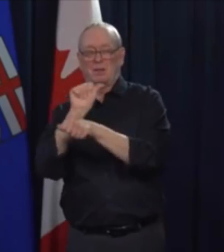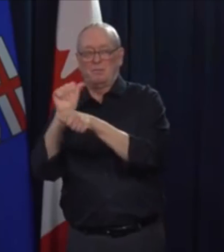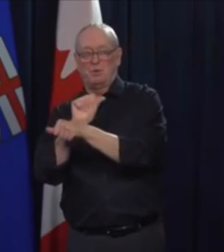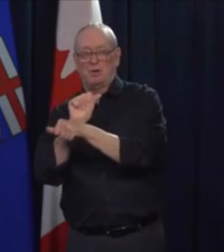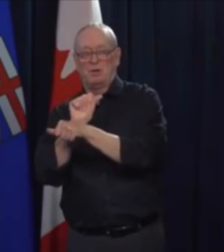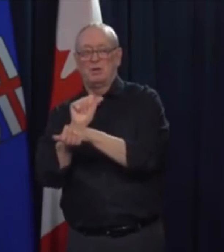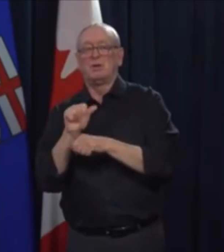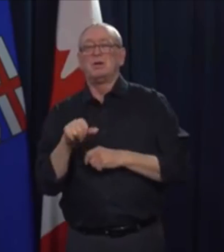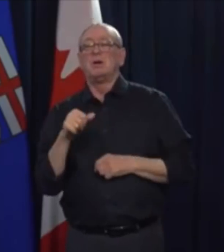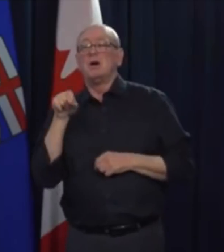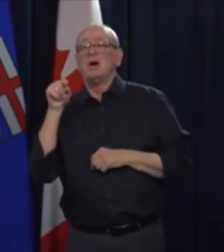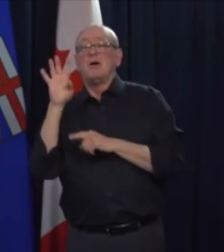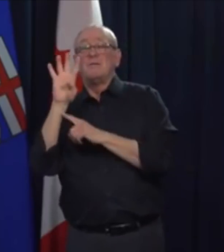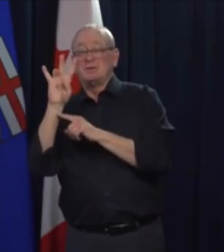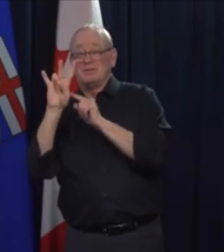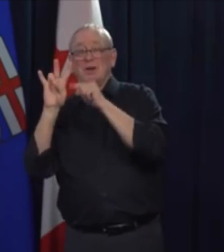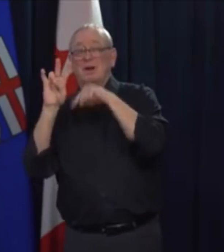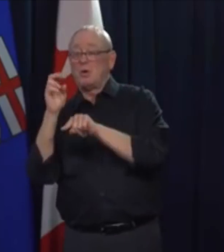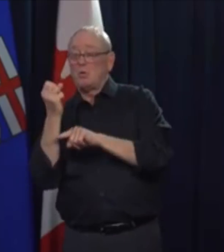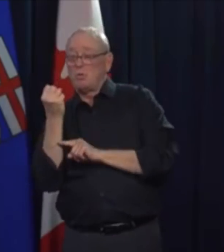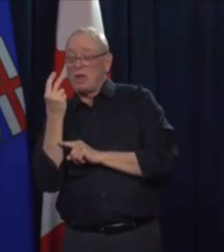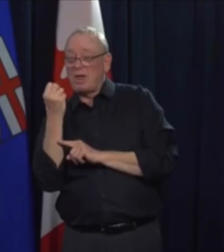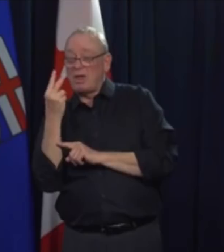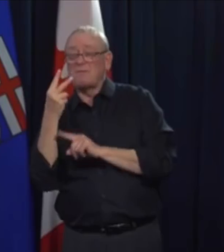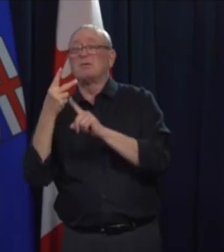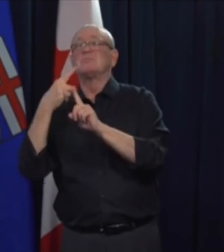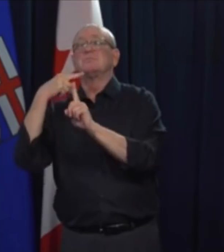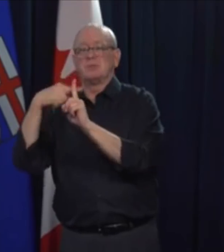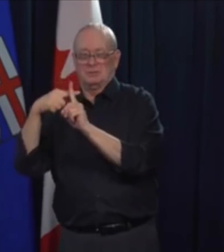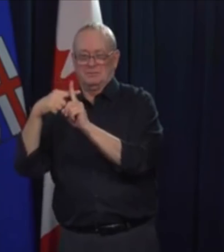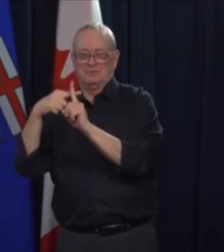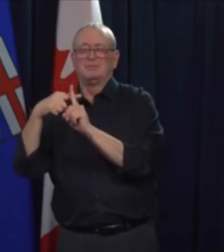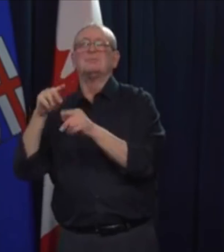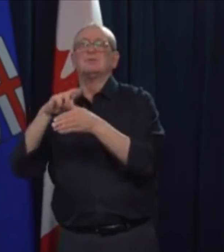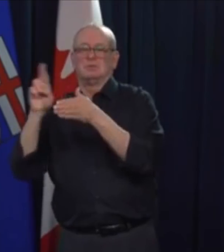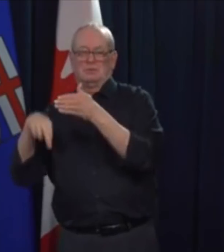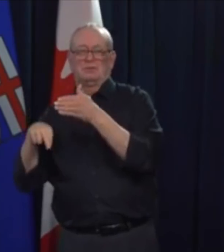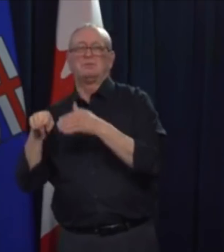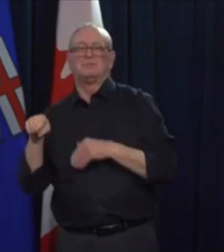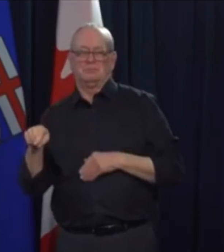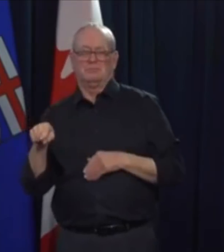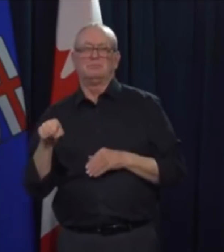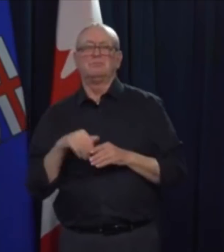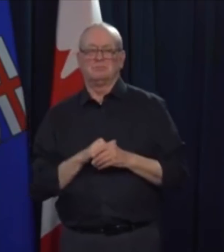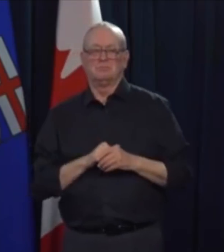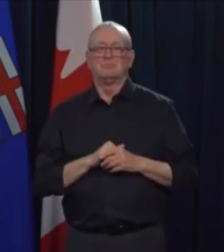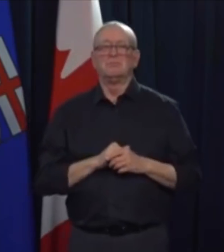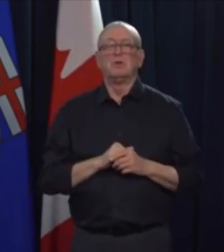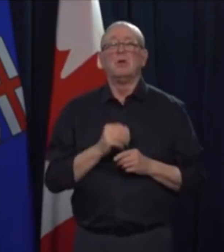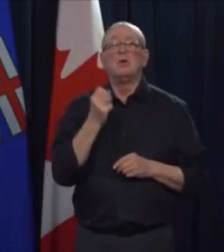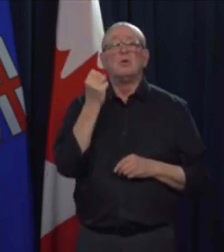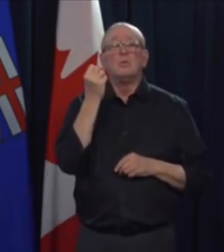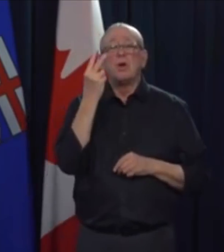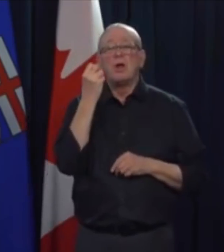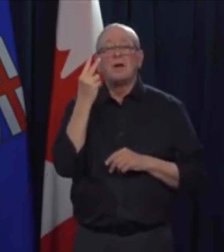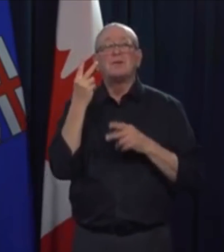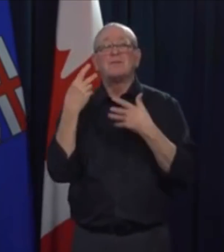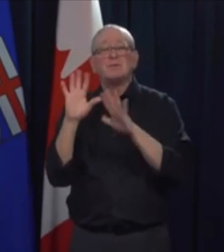time they had symptoms, including some patients, are being notified as usual through local public health follow-up.